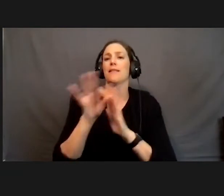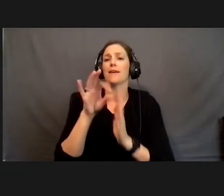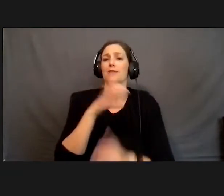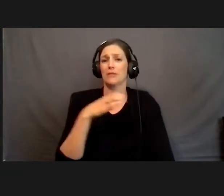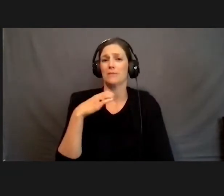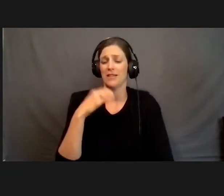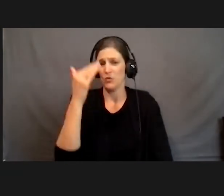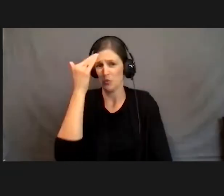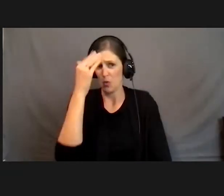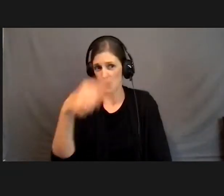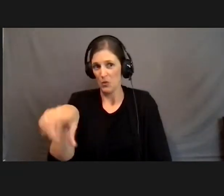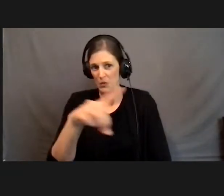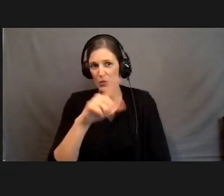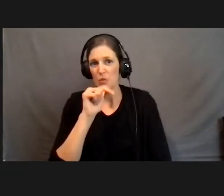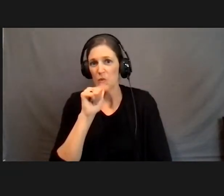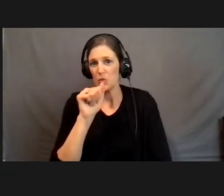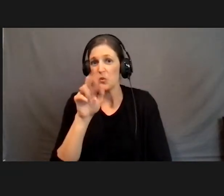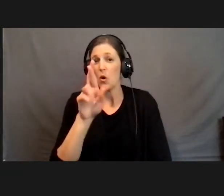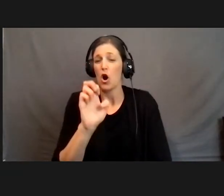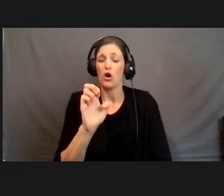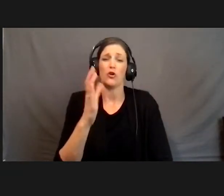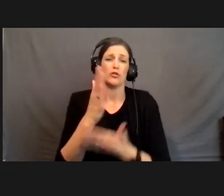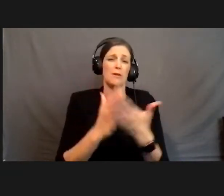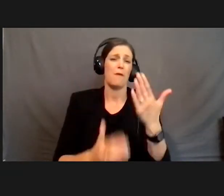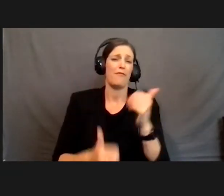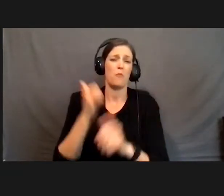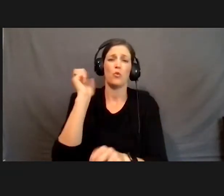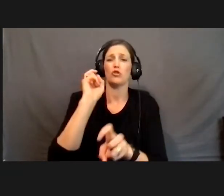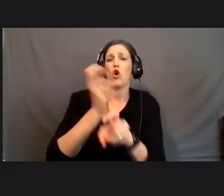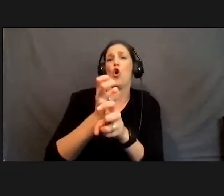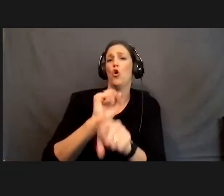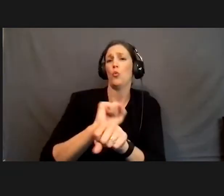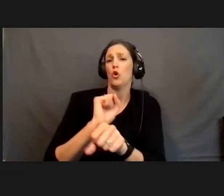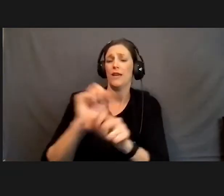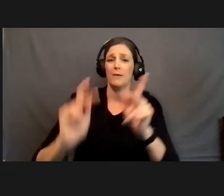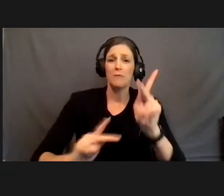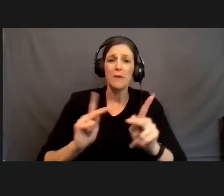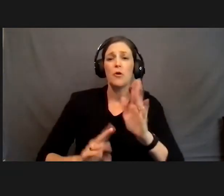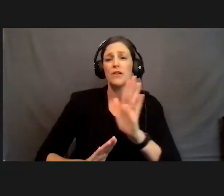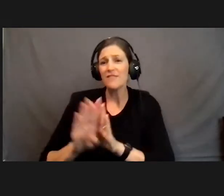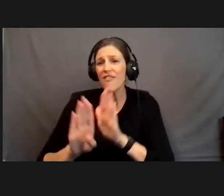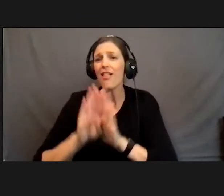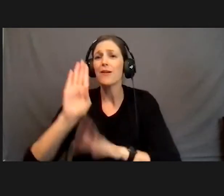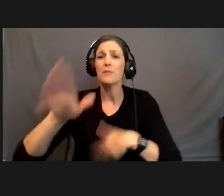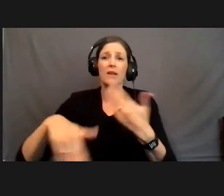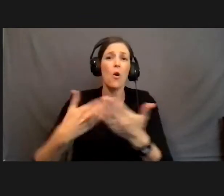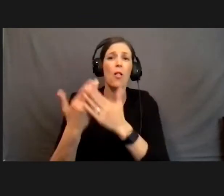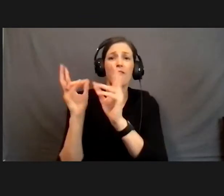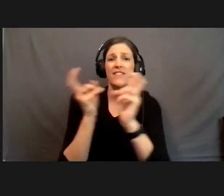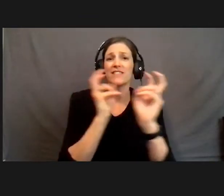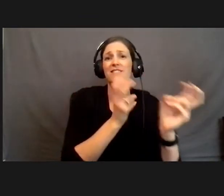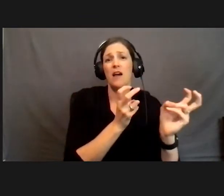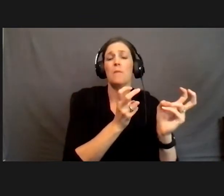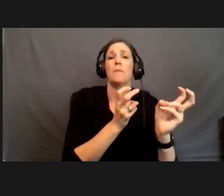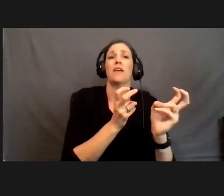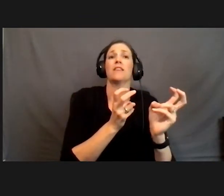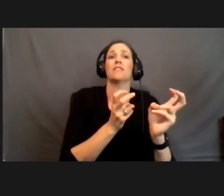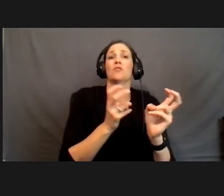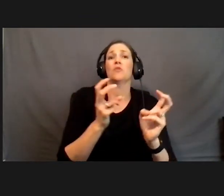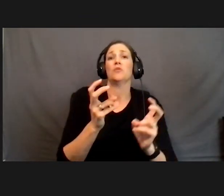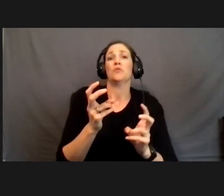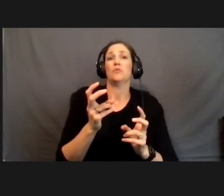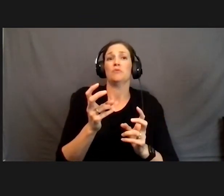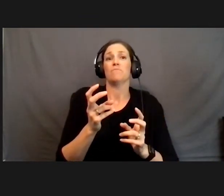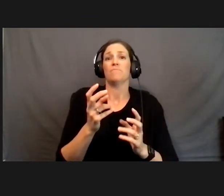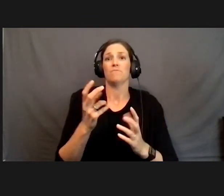who you are, and you are some of the hardest working people developing all of these topics to the point that they could be shared with our